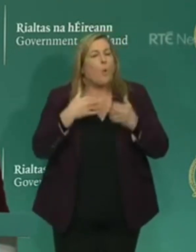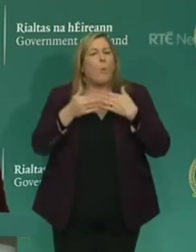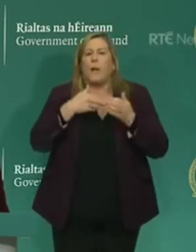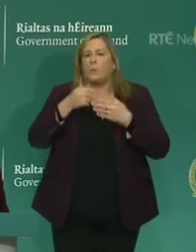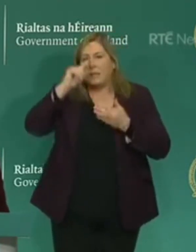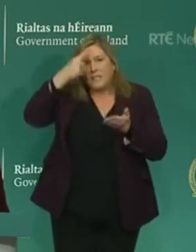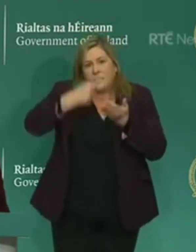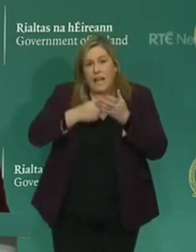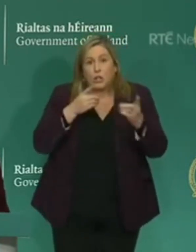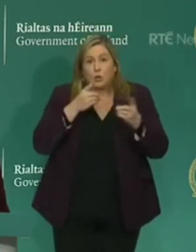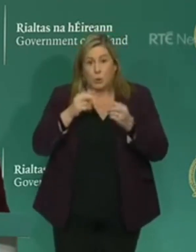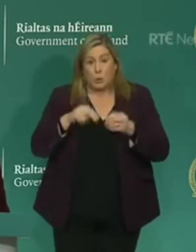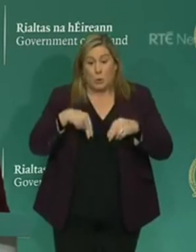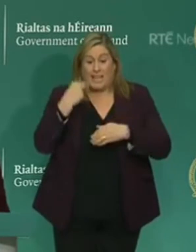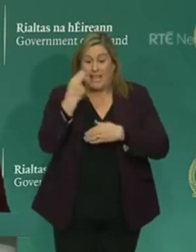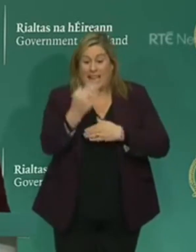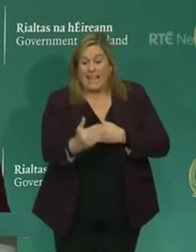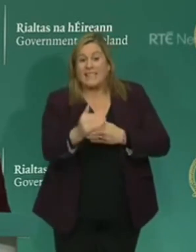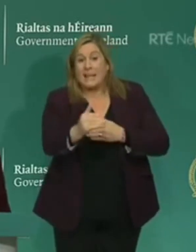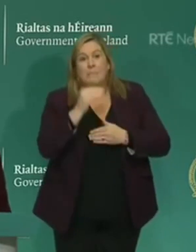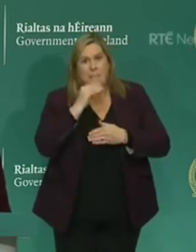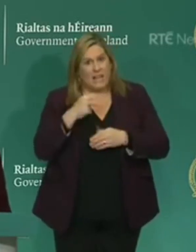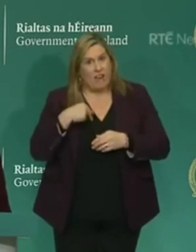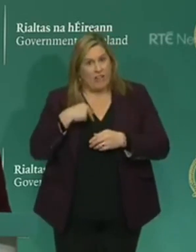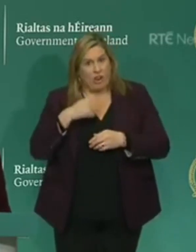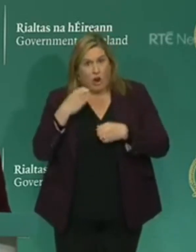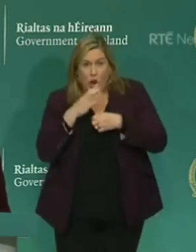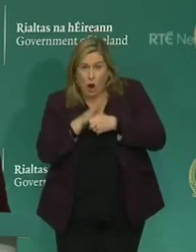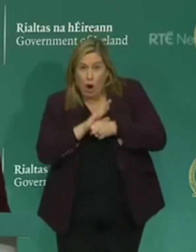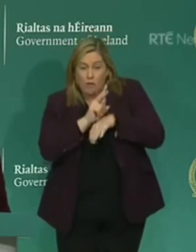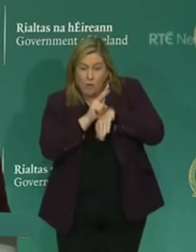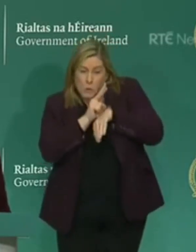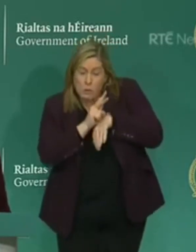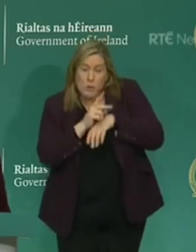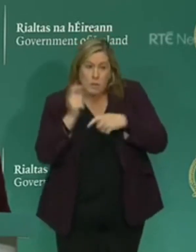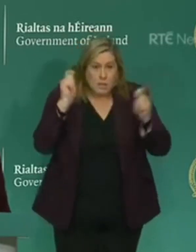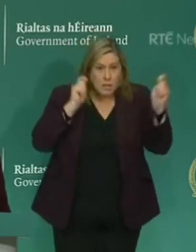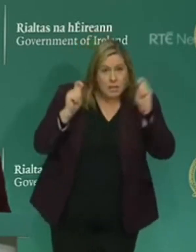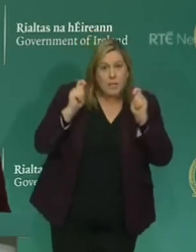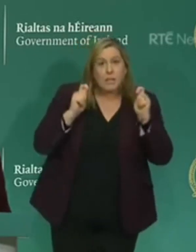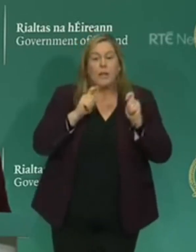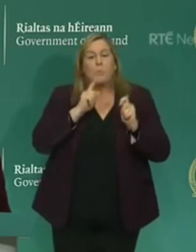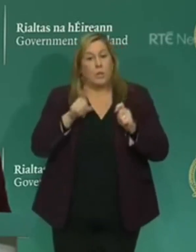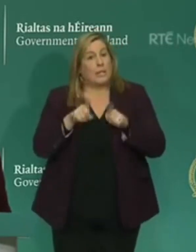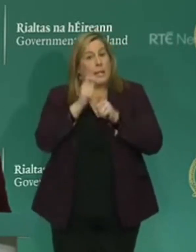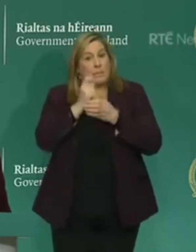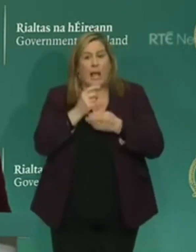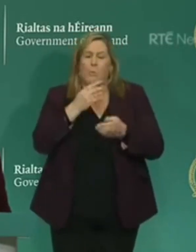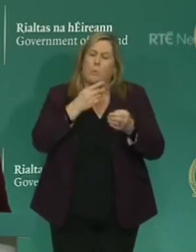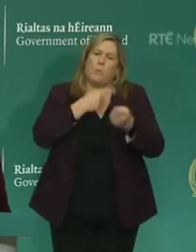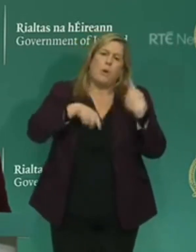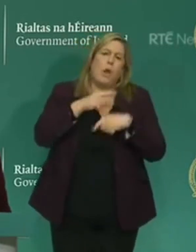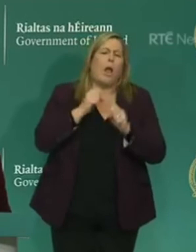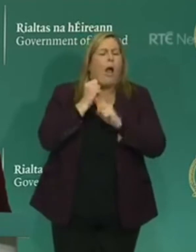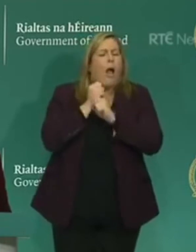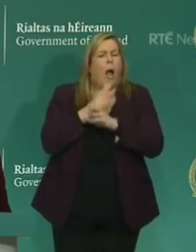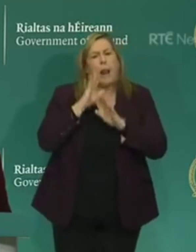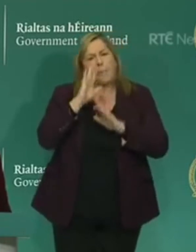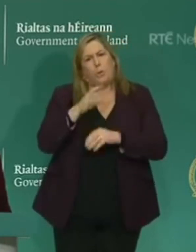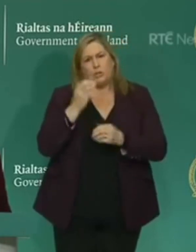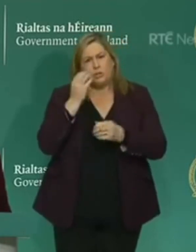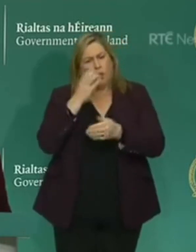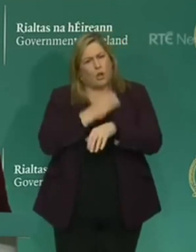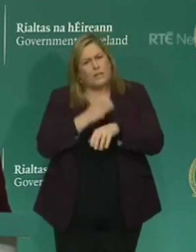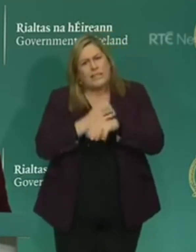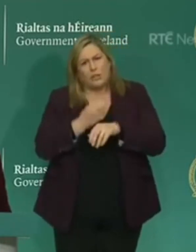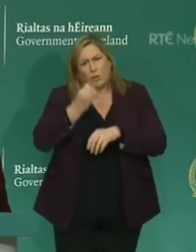carefully and cautiously. In the meantime, we have to keep up the effort we've been making so far and remember the most